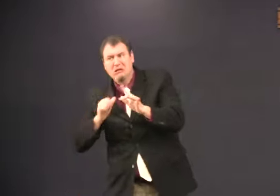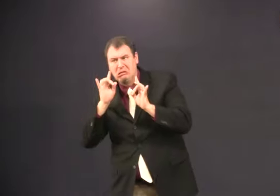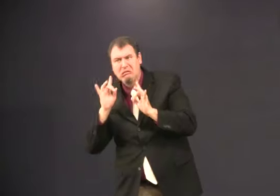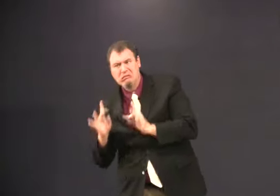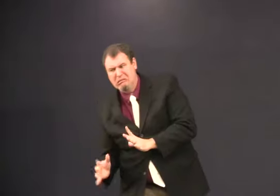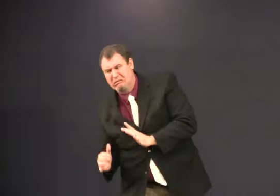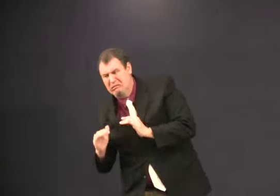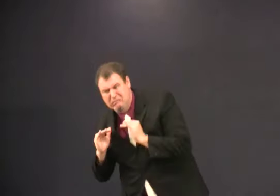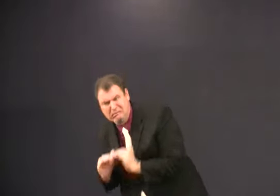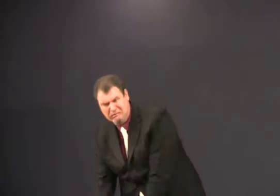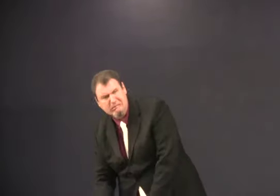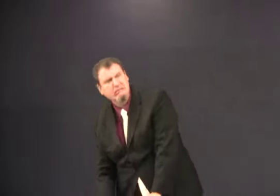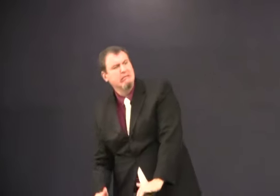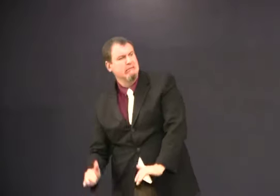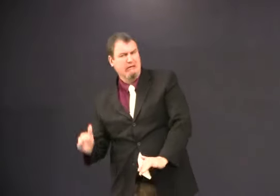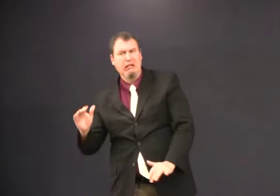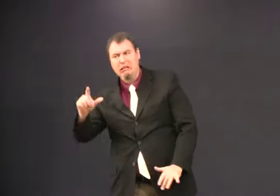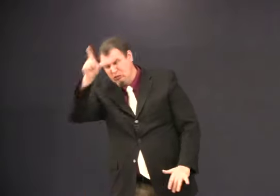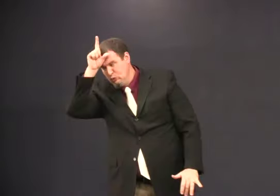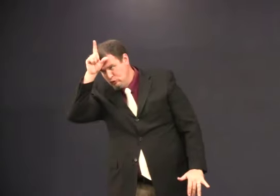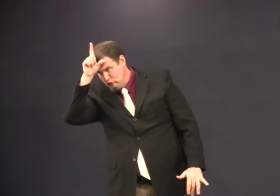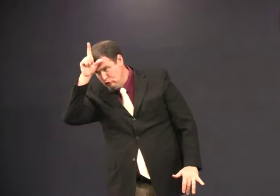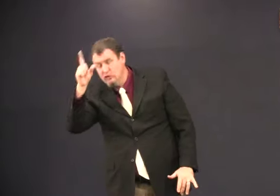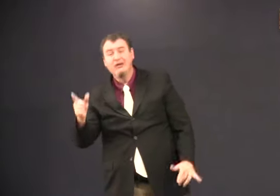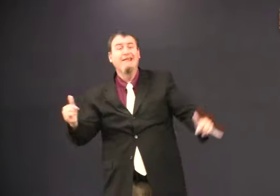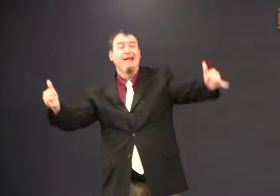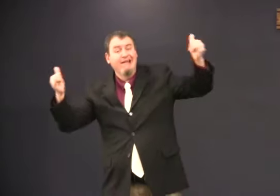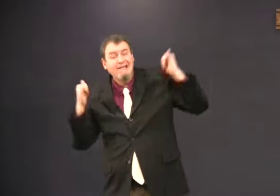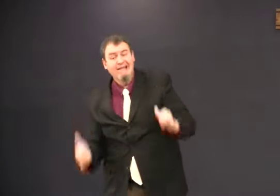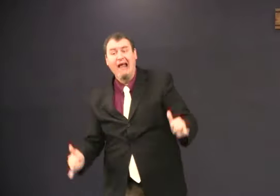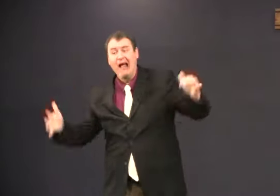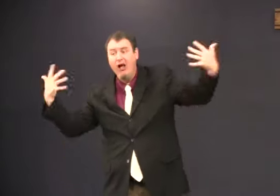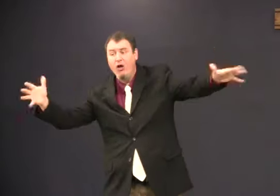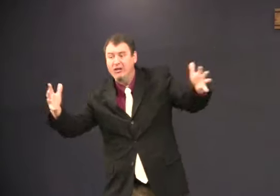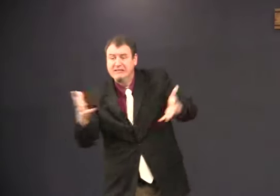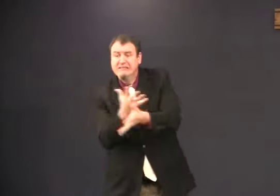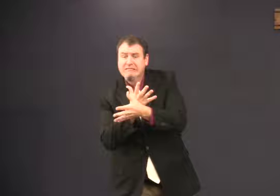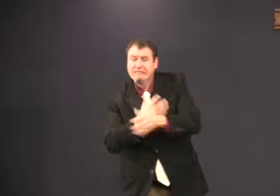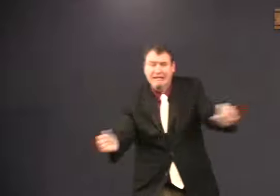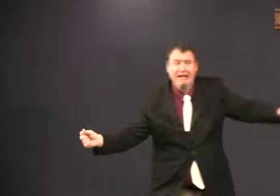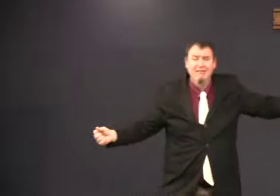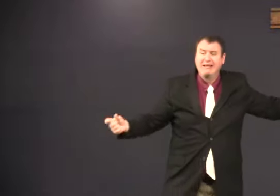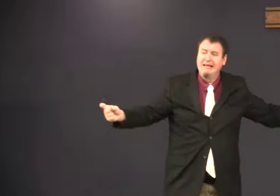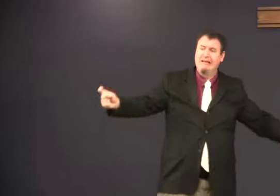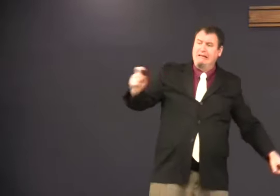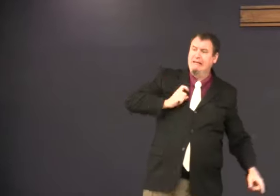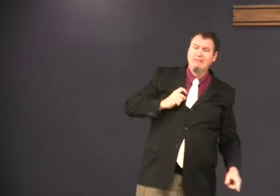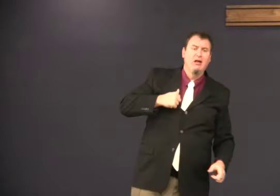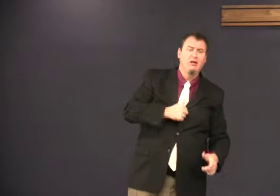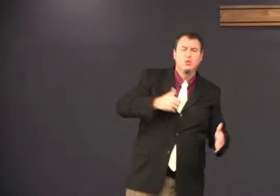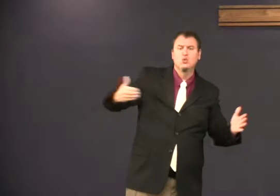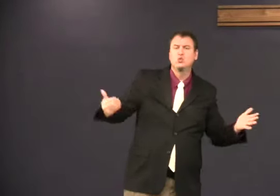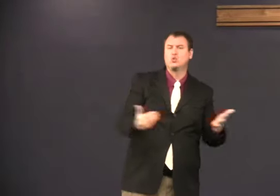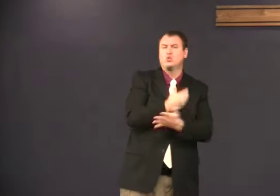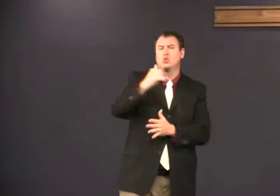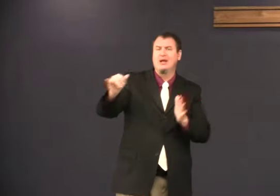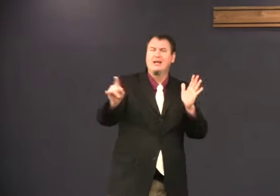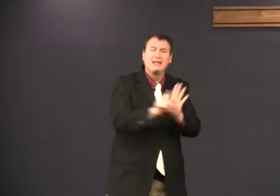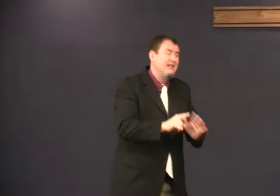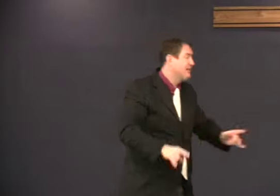had a terrible identity. We were in the basement. We were losers. But now, we are saved, and it's